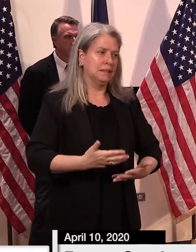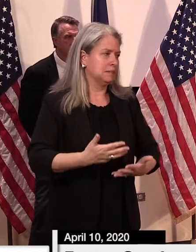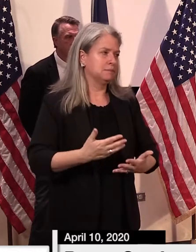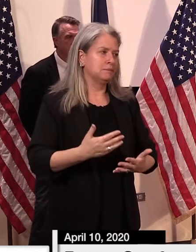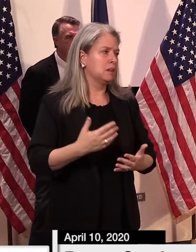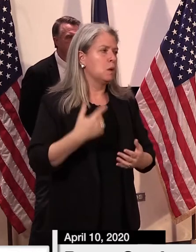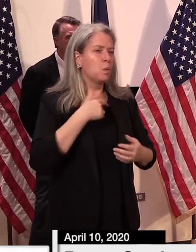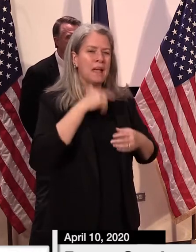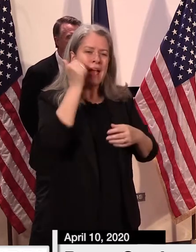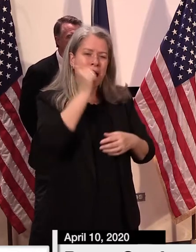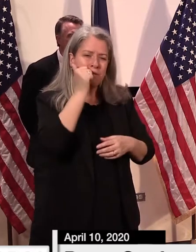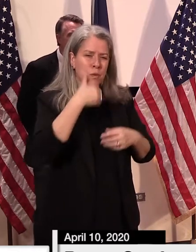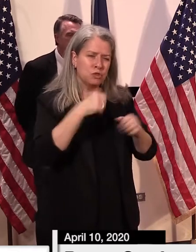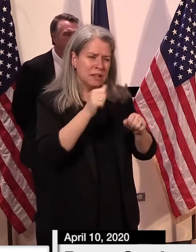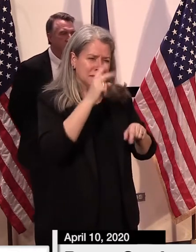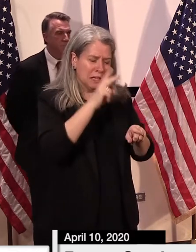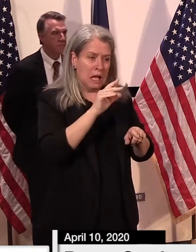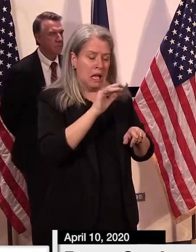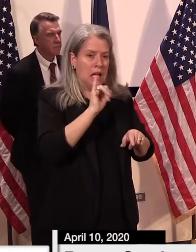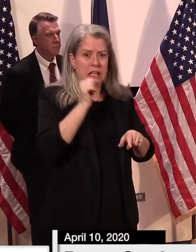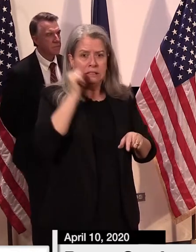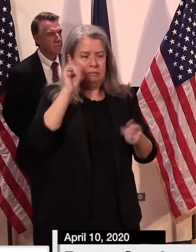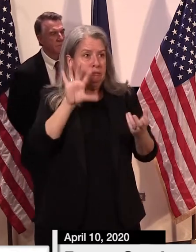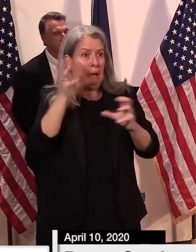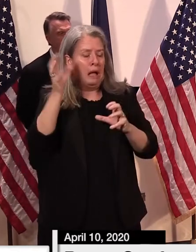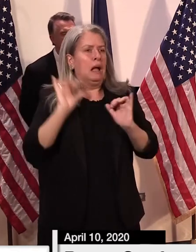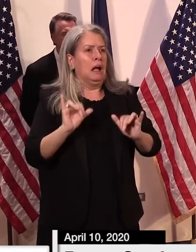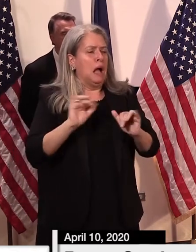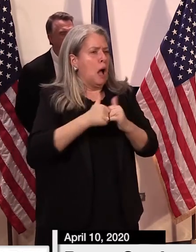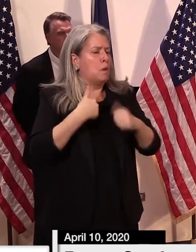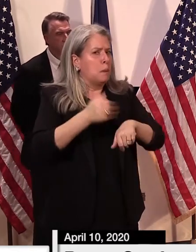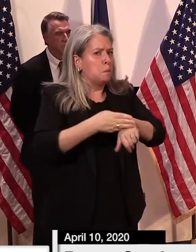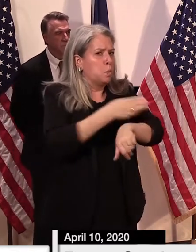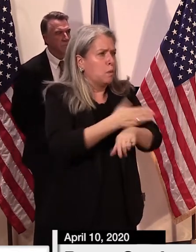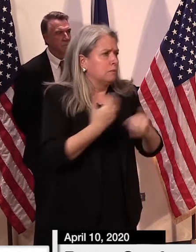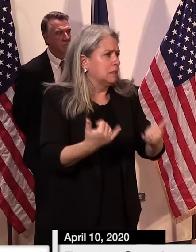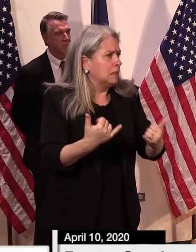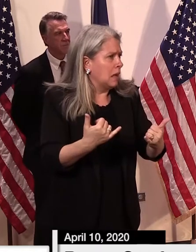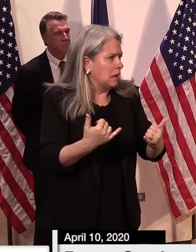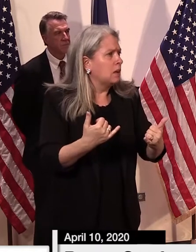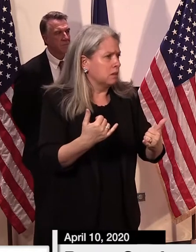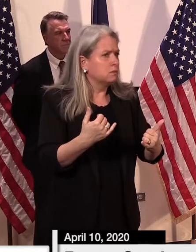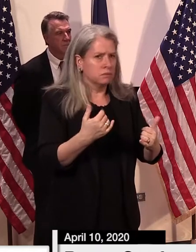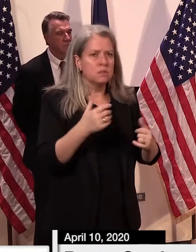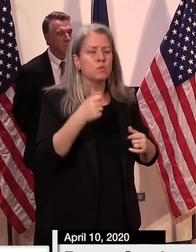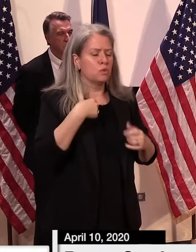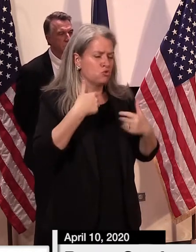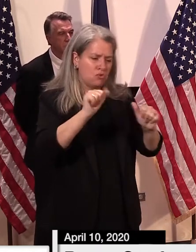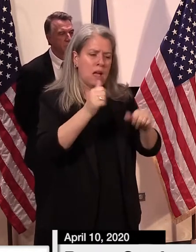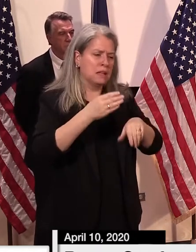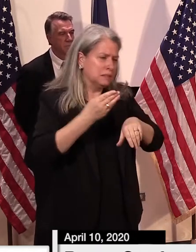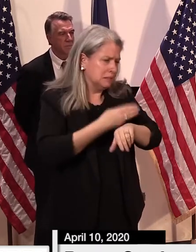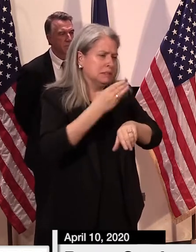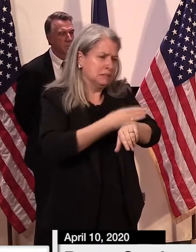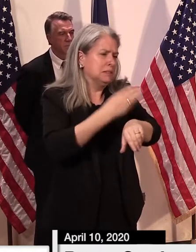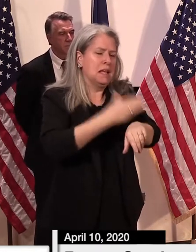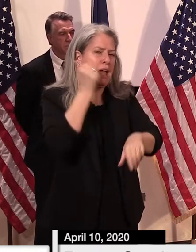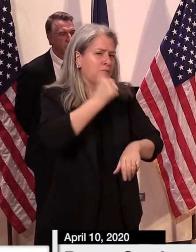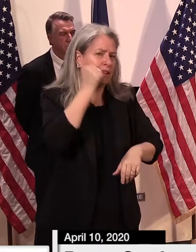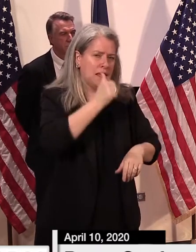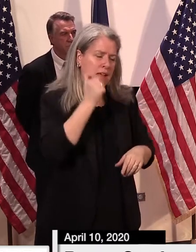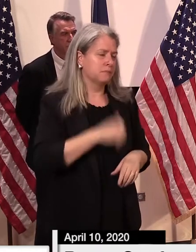improve what we're doing from the previous day. And with that, we've got a number of different initiatives that are ongoing and